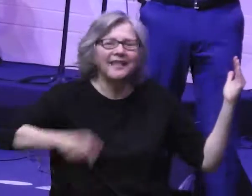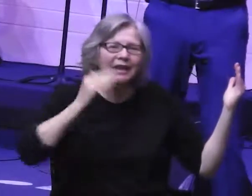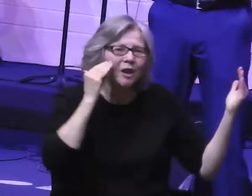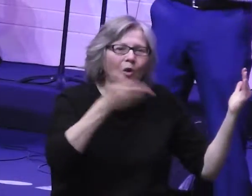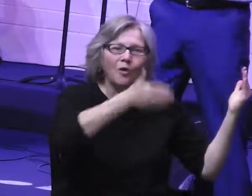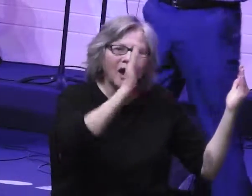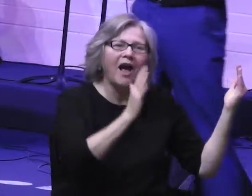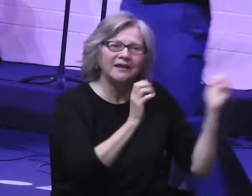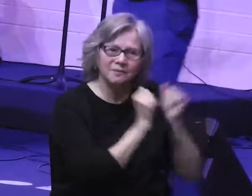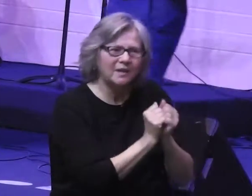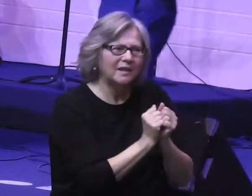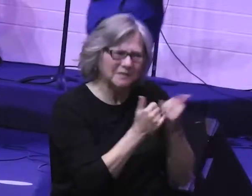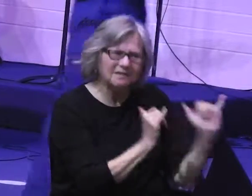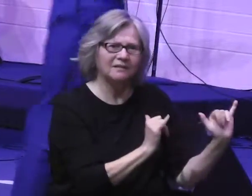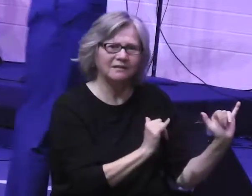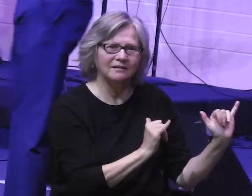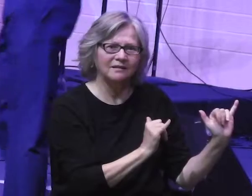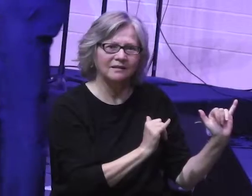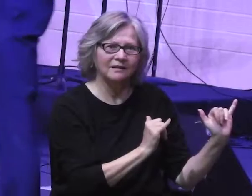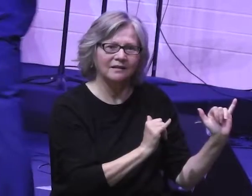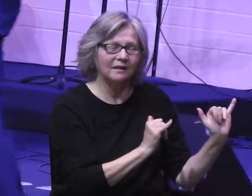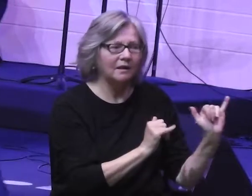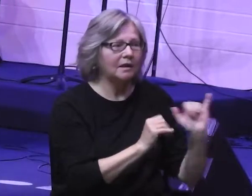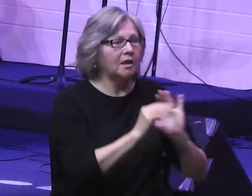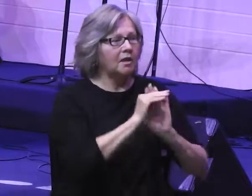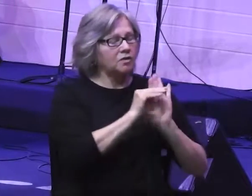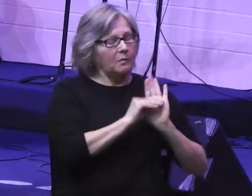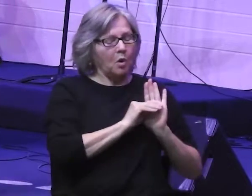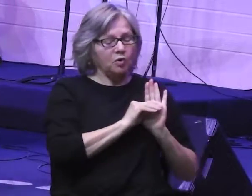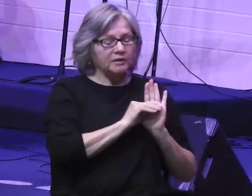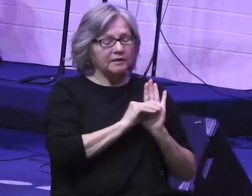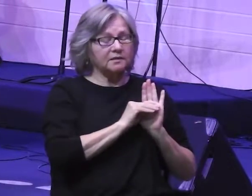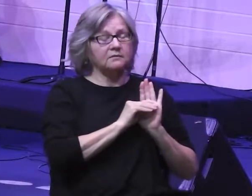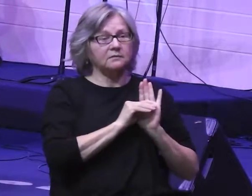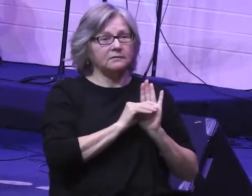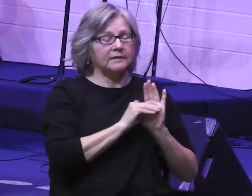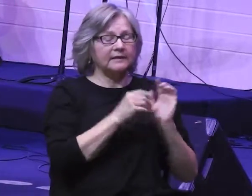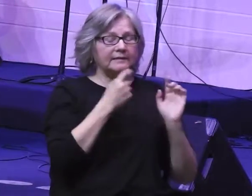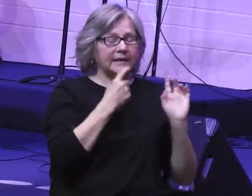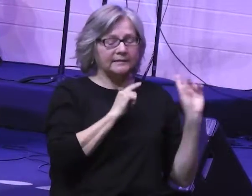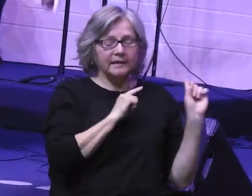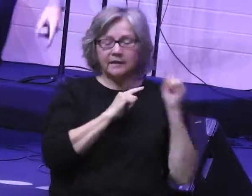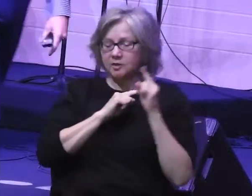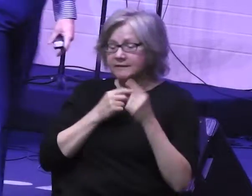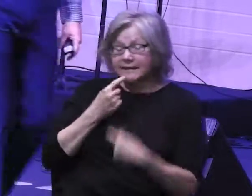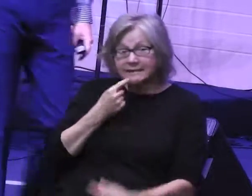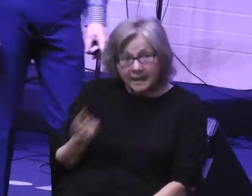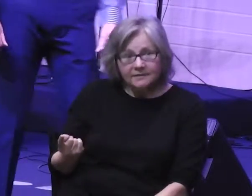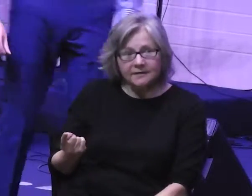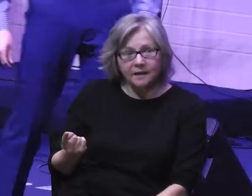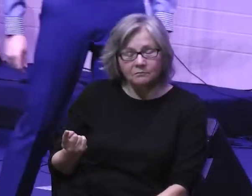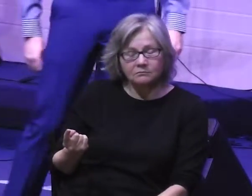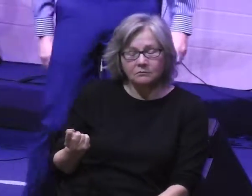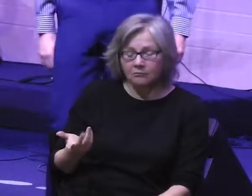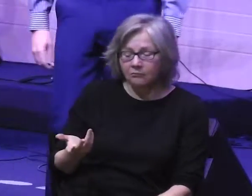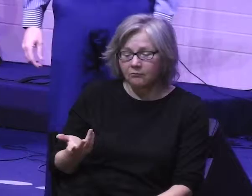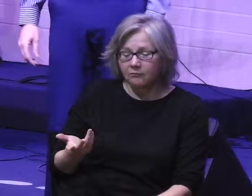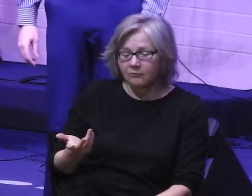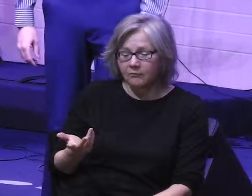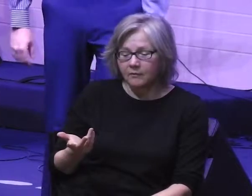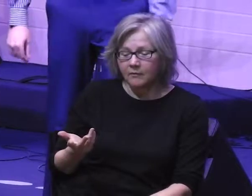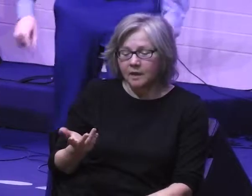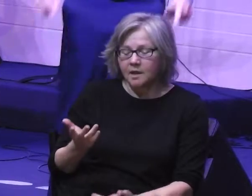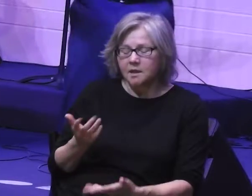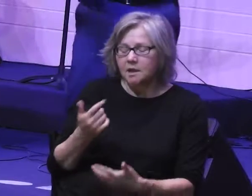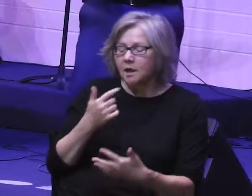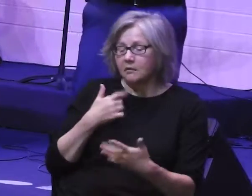hasn't gone anywhere. And Moses, remember right here, before he ascends up the mountain, he stops and he tells them, kind of like